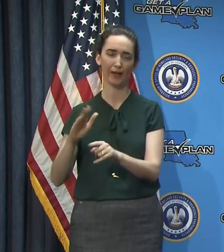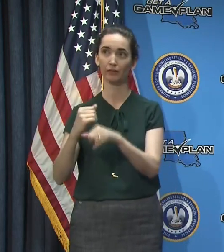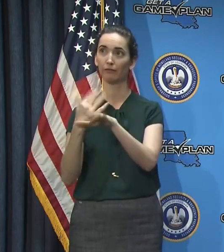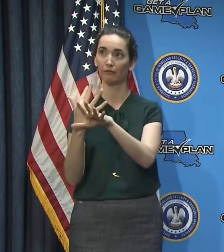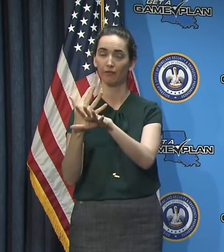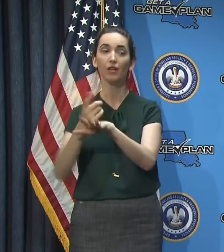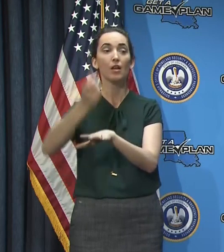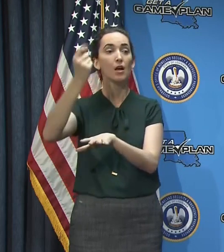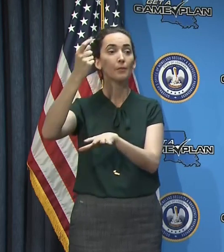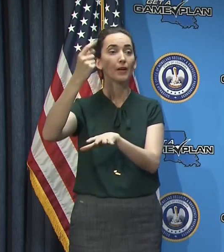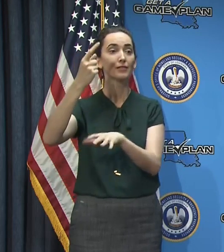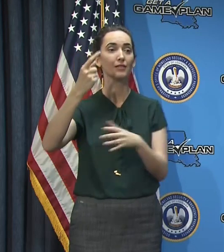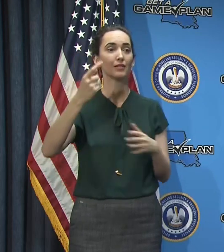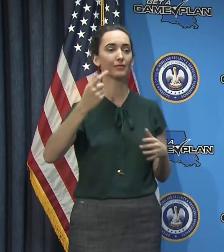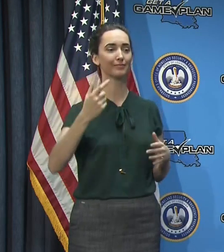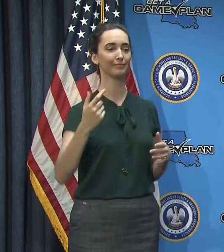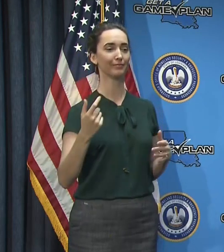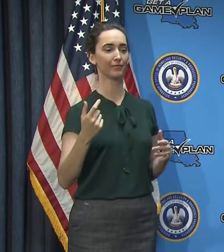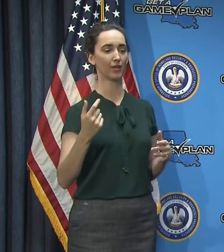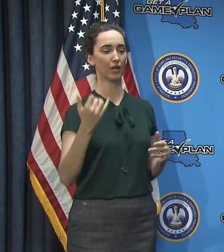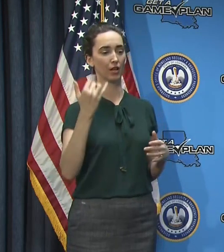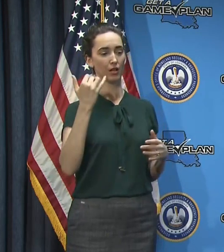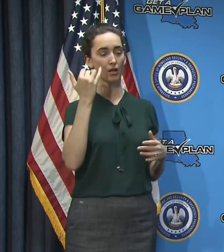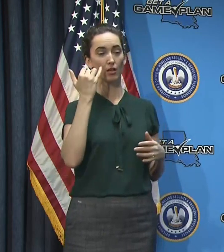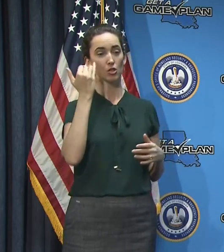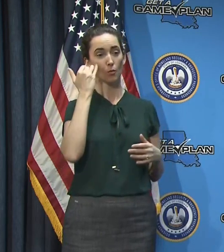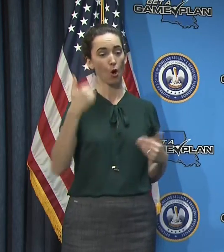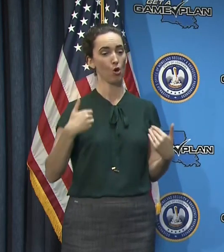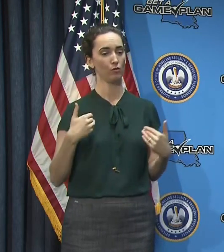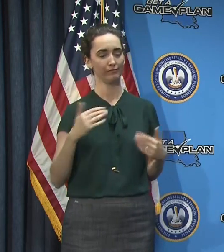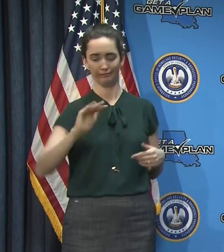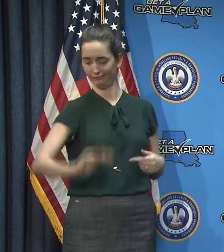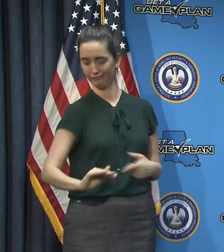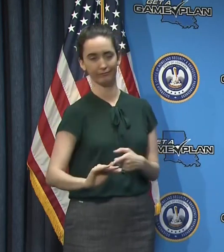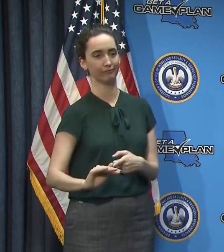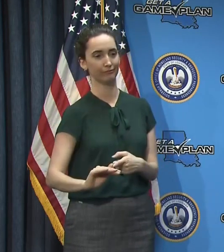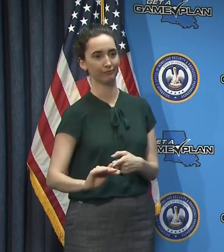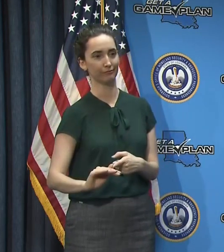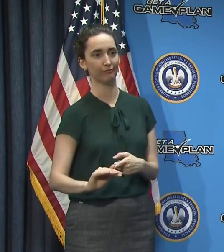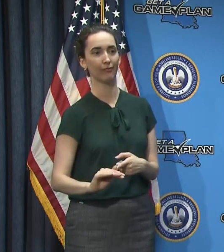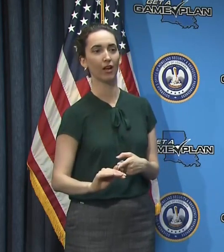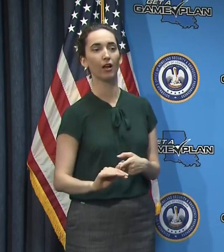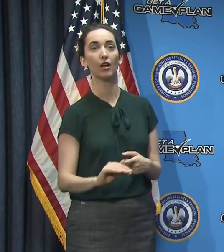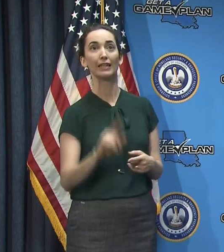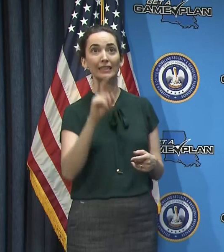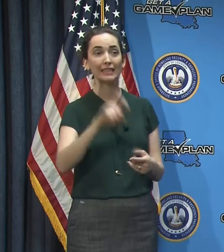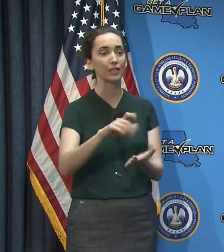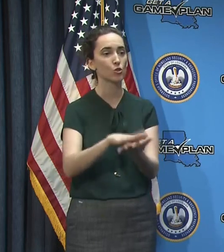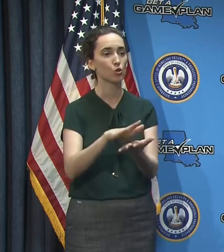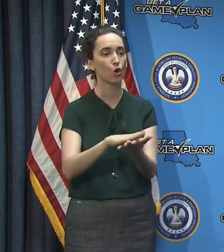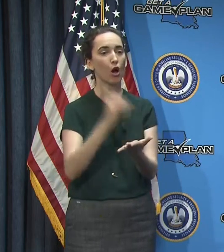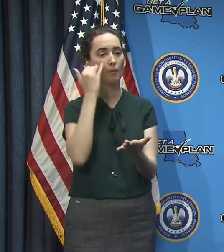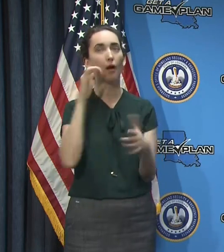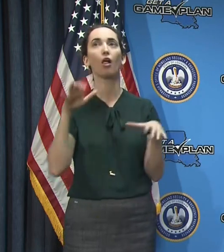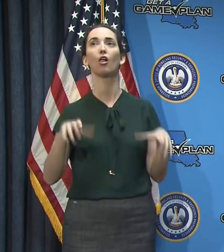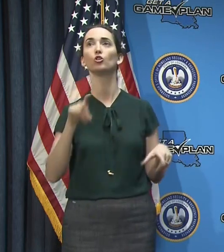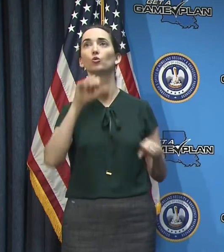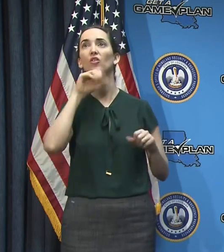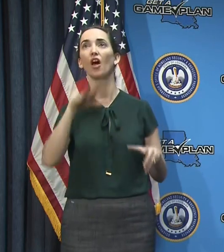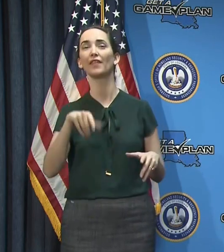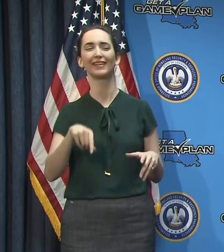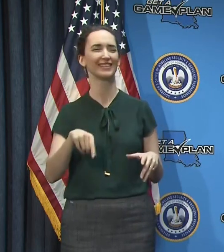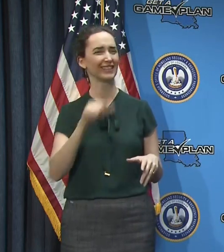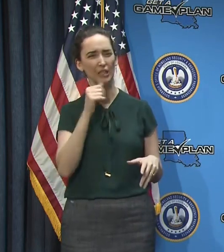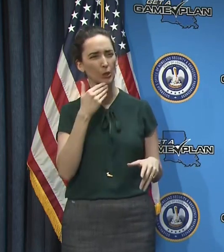than, than a, than a young person who needs to be in school, uh, not doing anything related to learning. And by the way, schools are